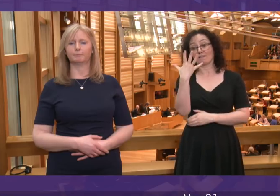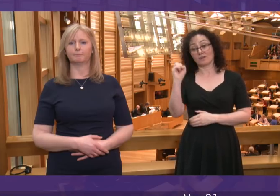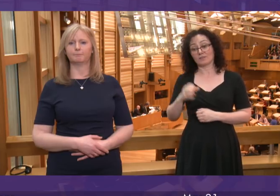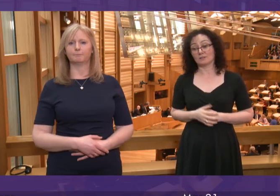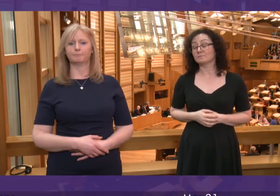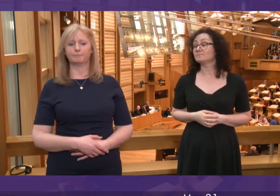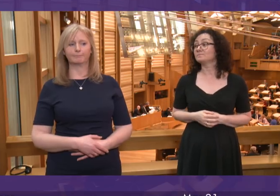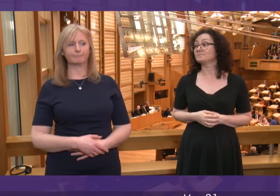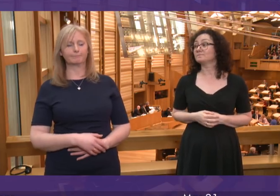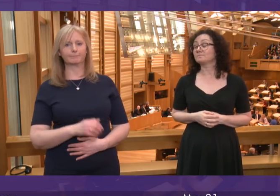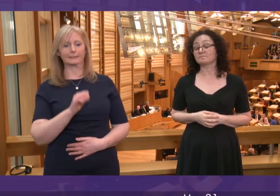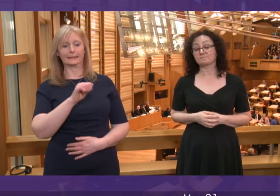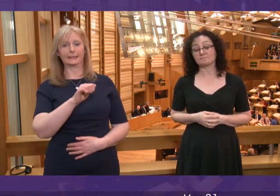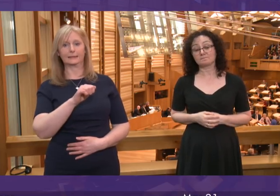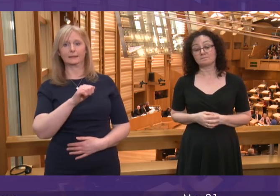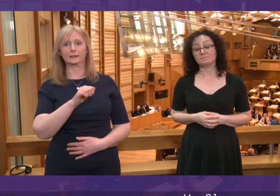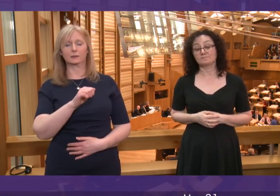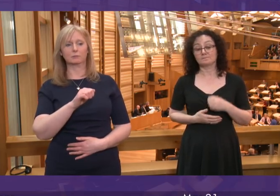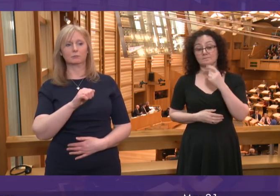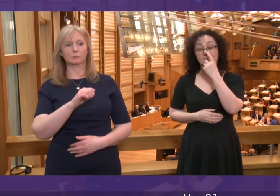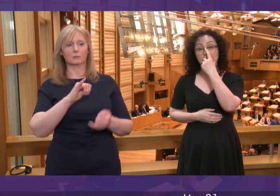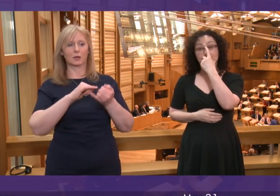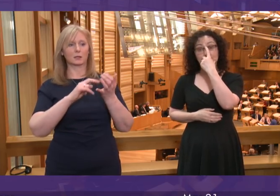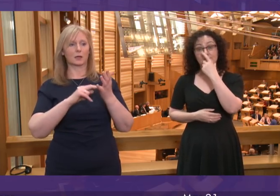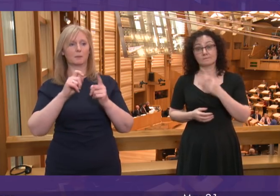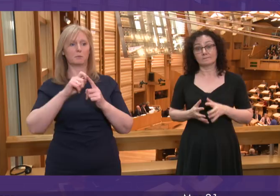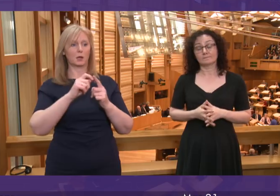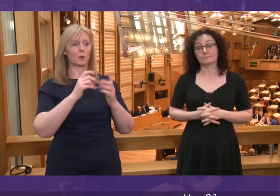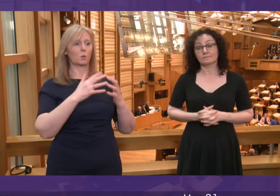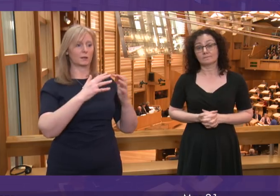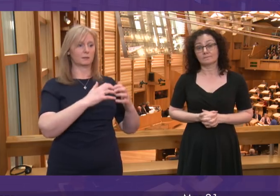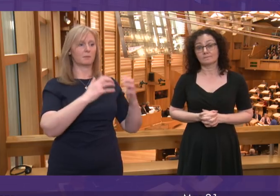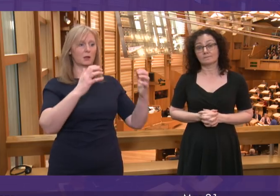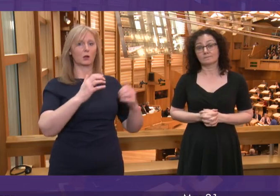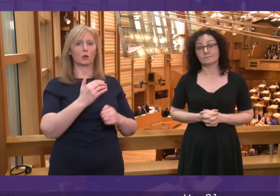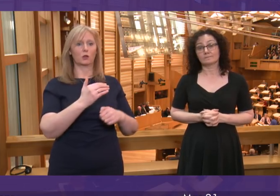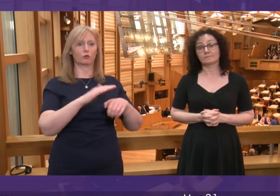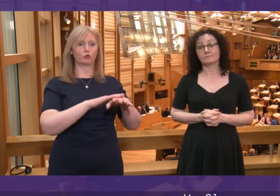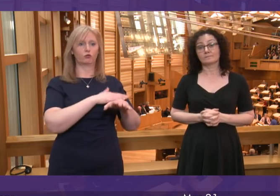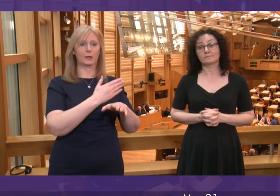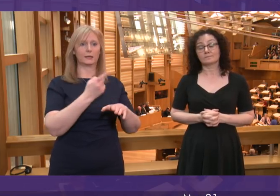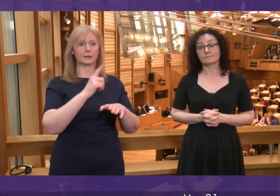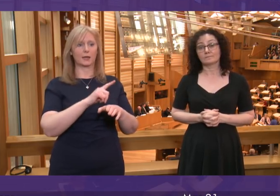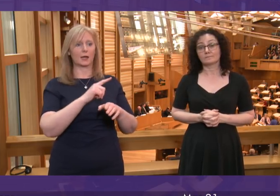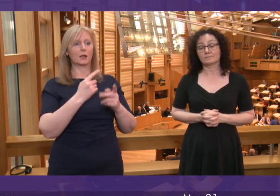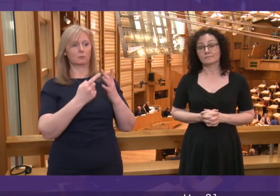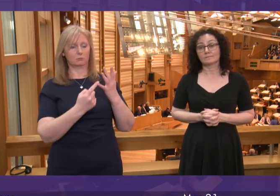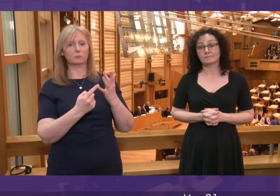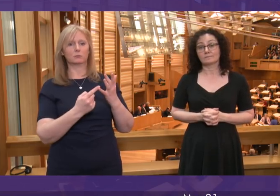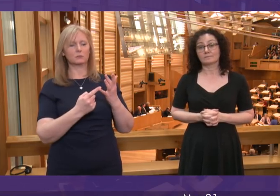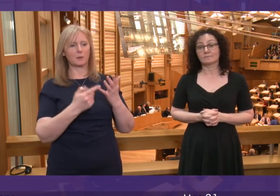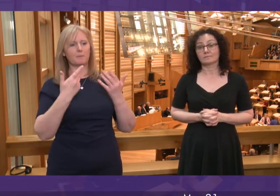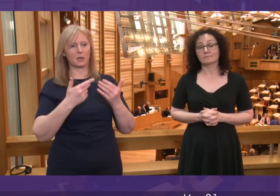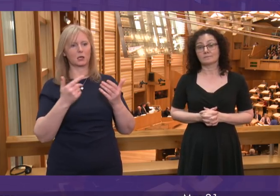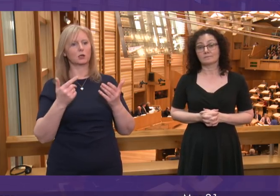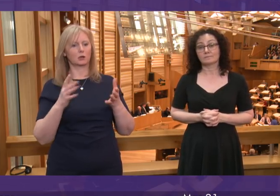Yes and indeed the SNP at Westminster and the Greens and the Liberal Democrats and Plaid Cymru issued a joint statement